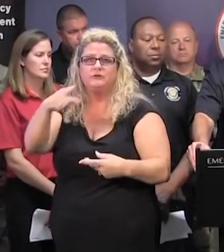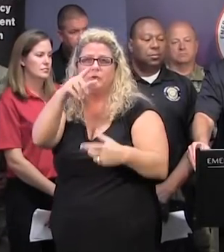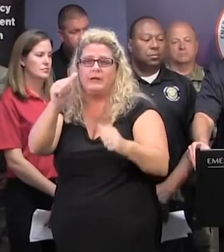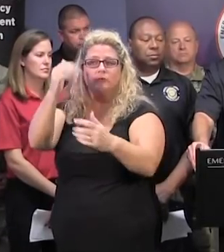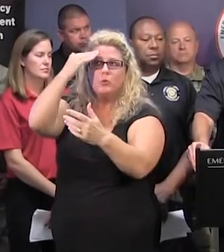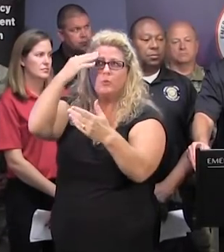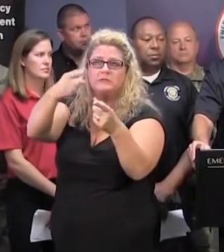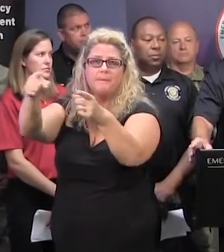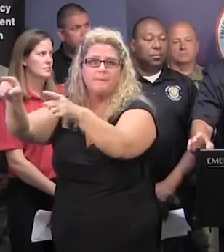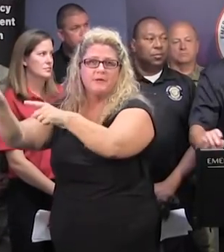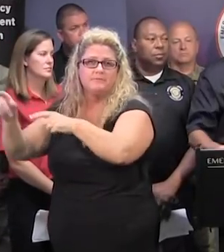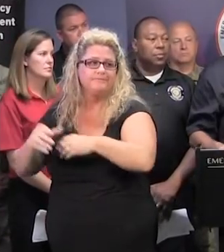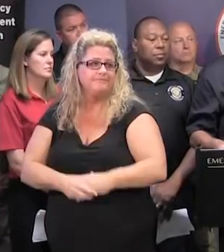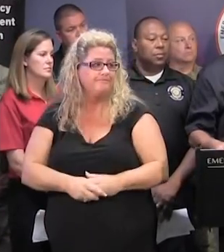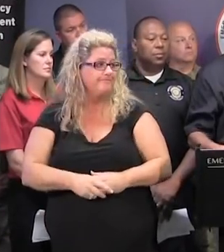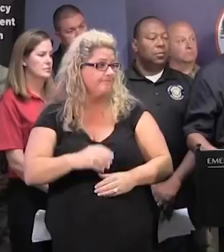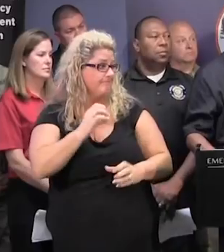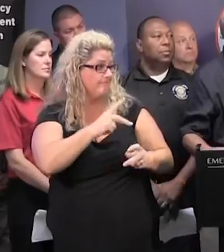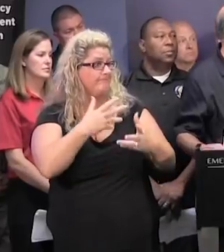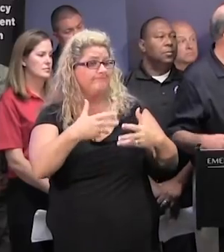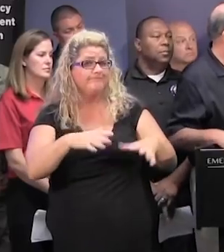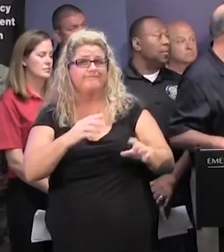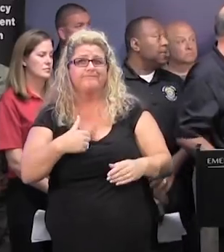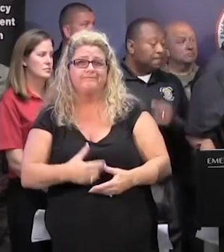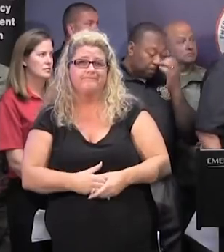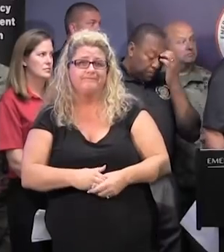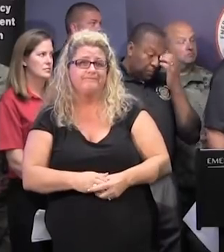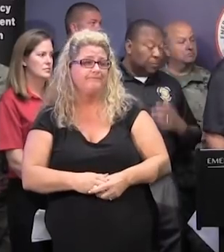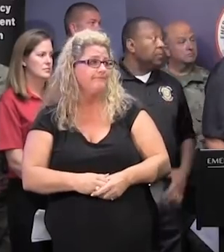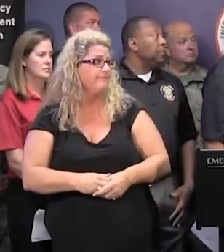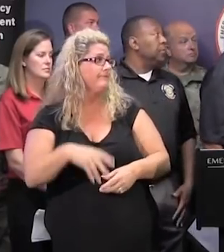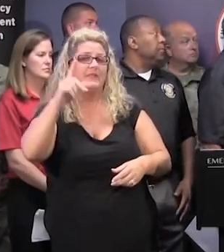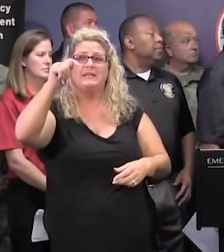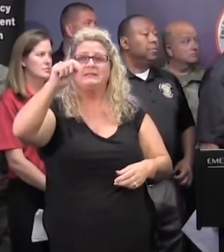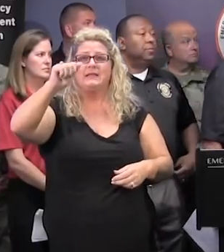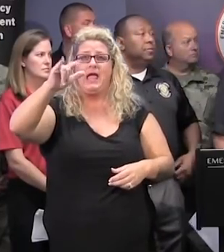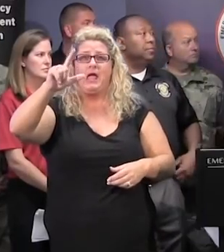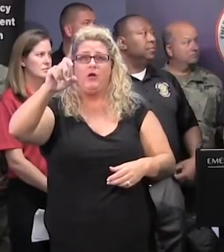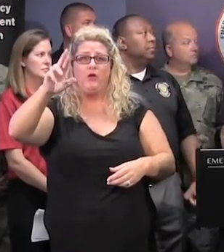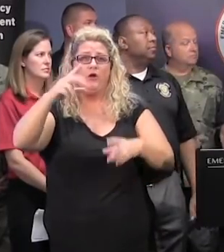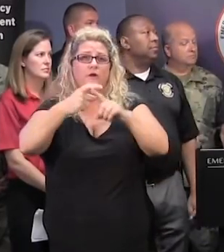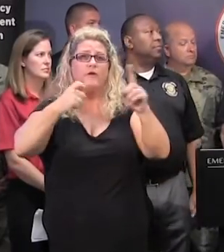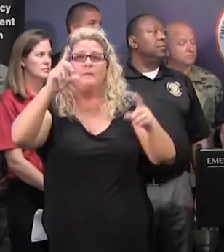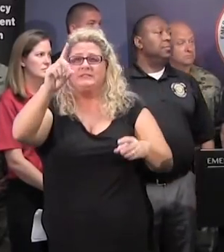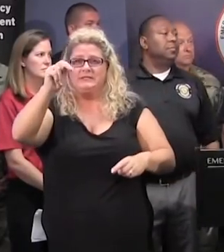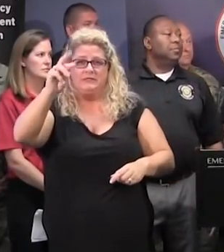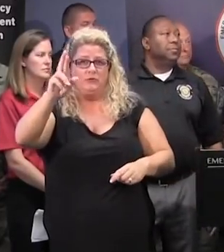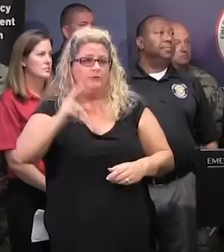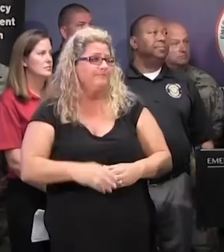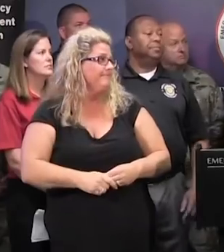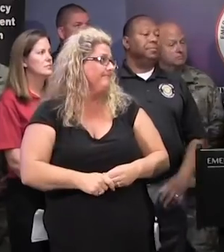connected. And with that, sir, that completes my brief. Thank you. Colonel Taylor, Alan Taylor, Department of Natural Resources.